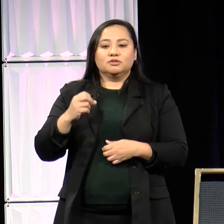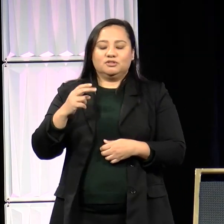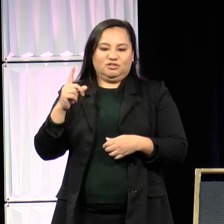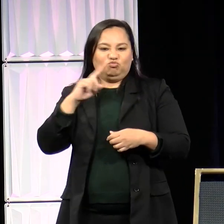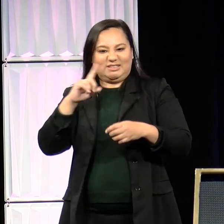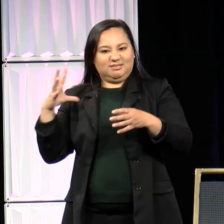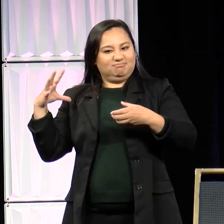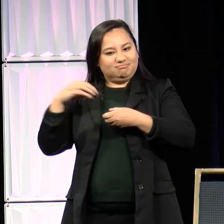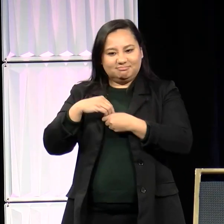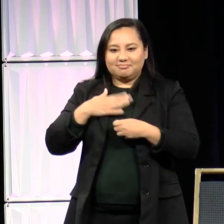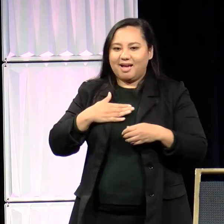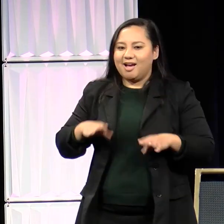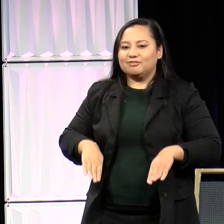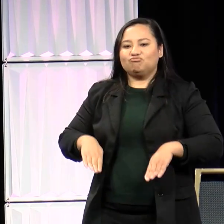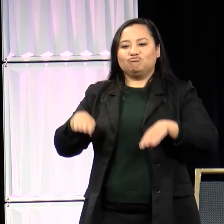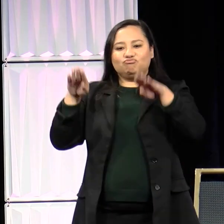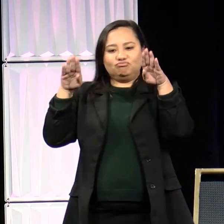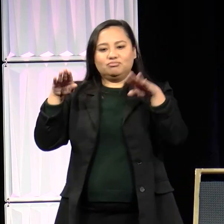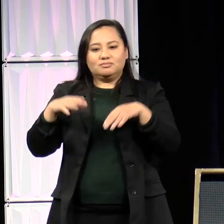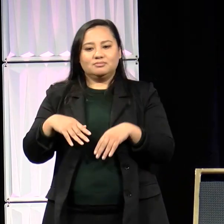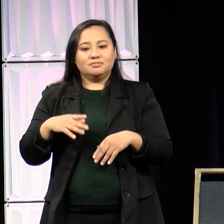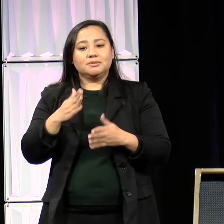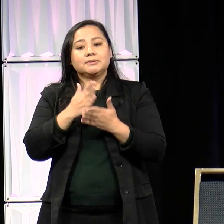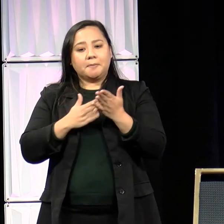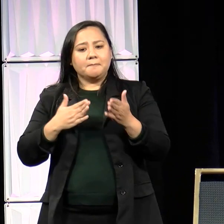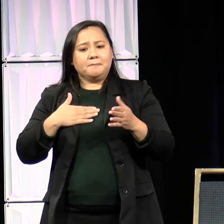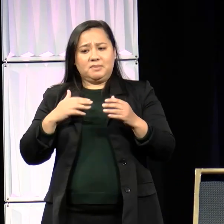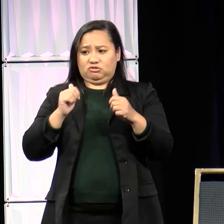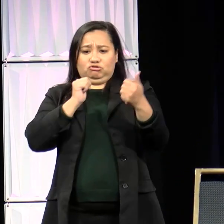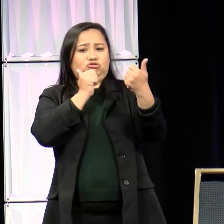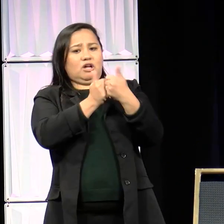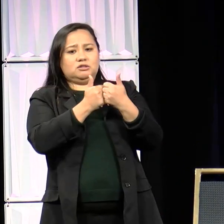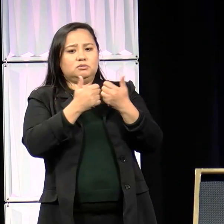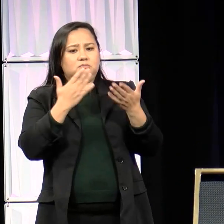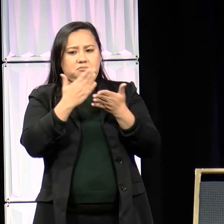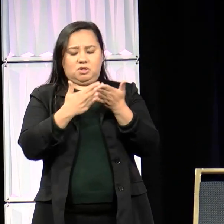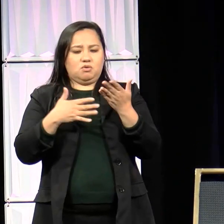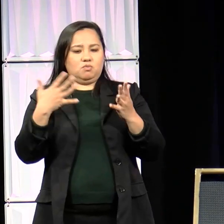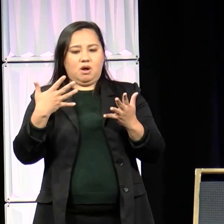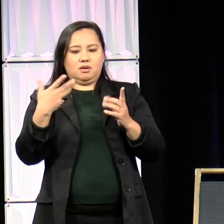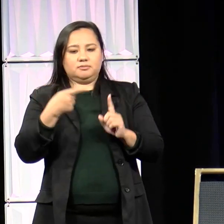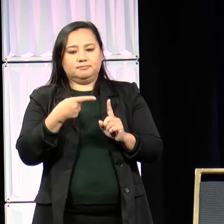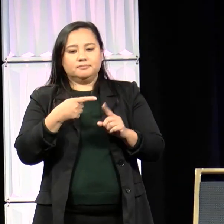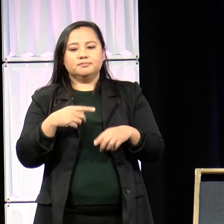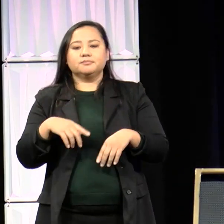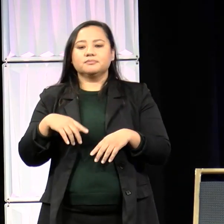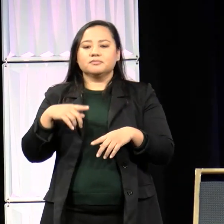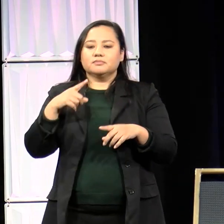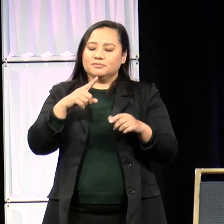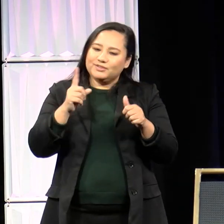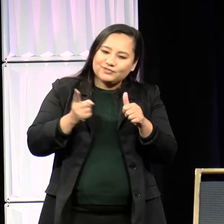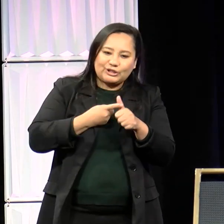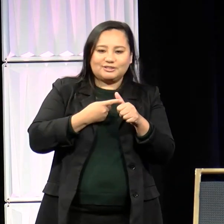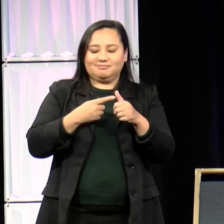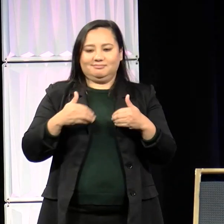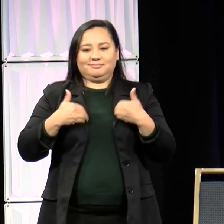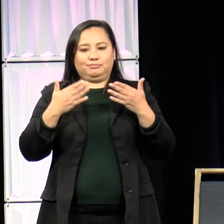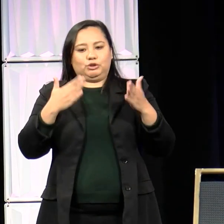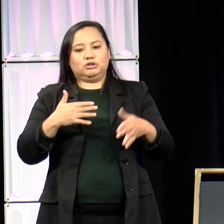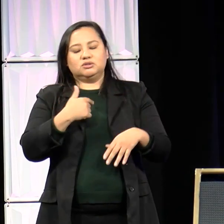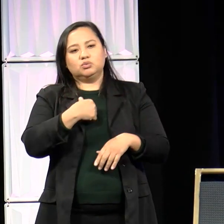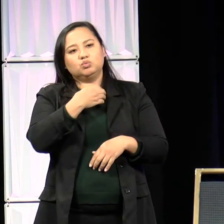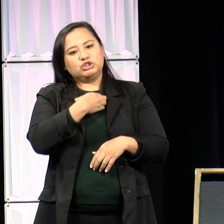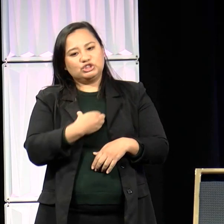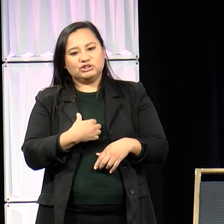and some of the more difficult parts. But overall, she is the first young person I wish that I could have protected from a